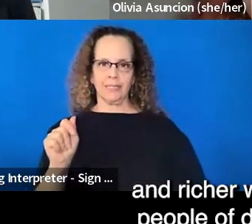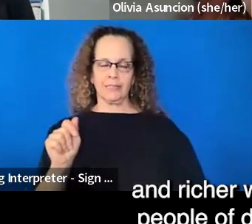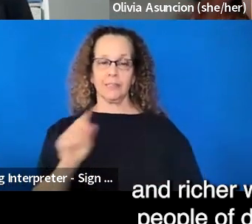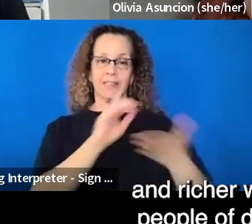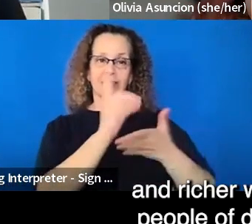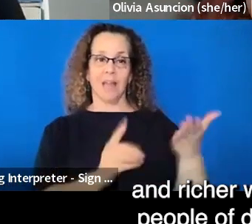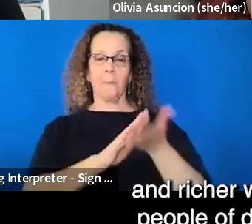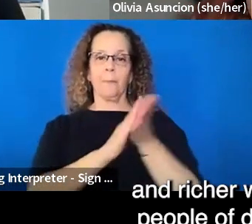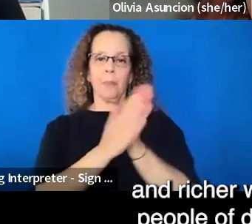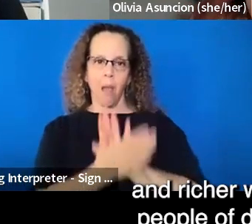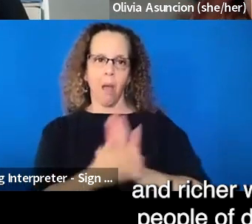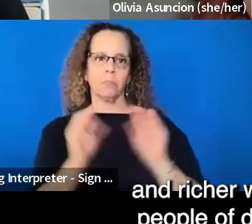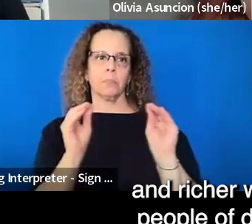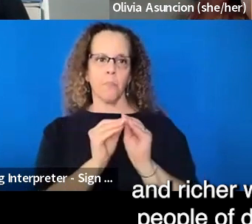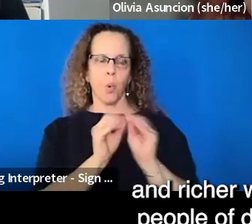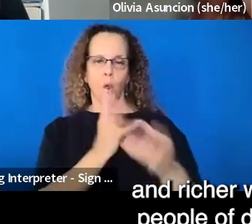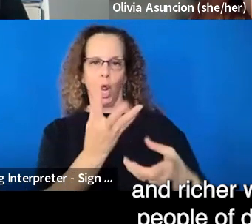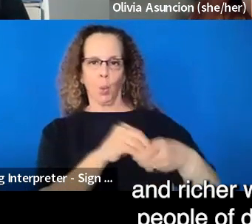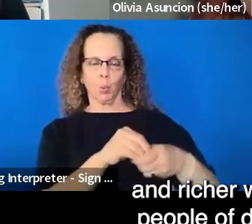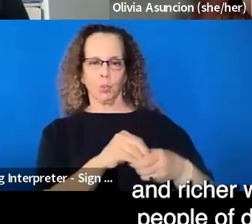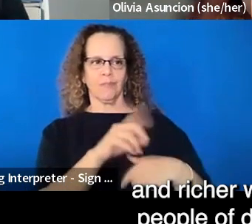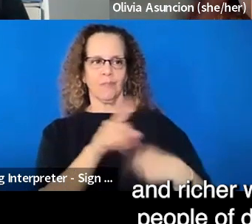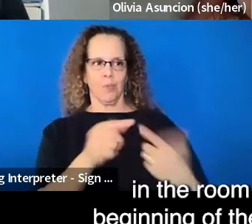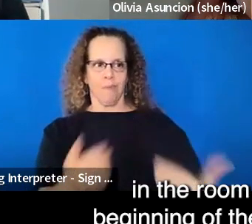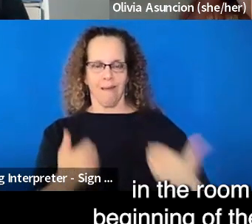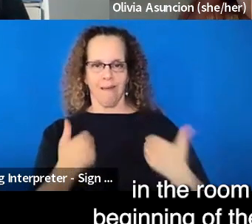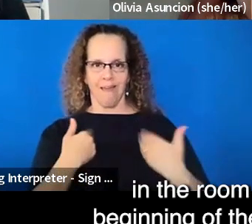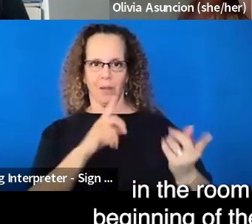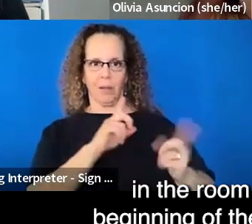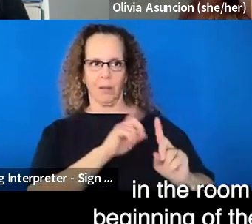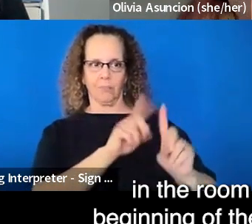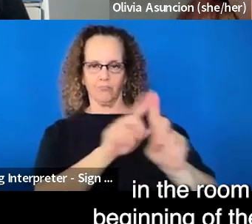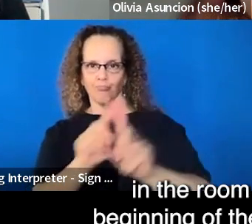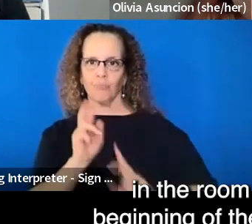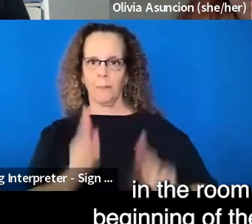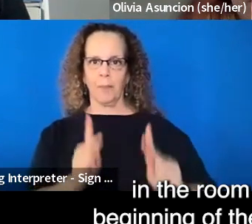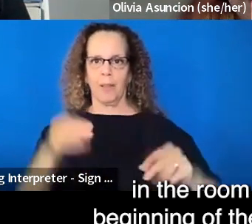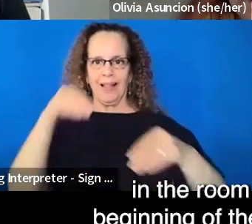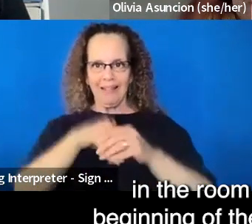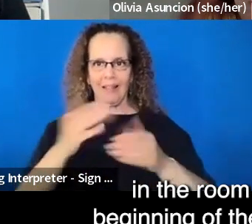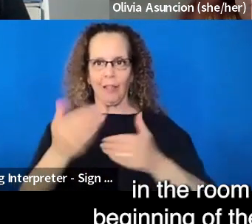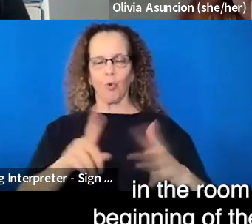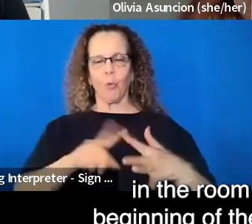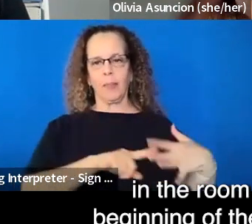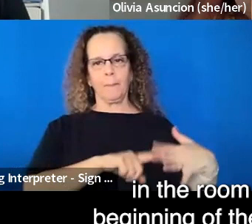and richer when we have people of different types in the room from the very beginning of the design process.